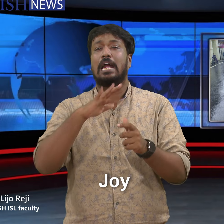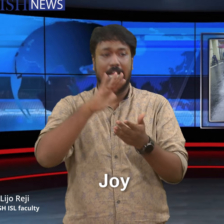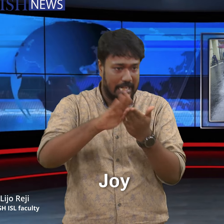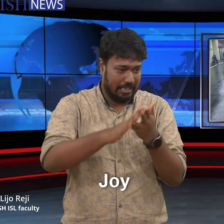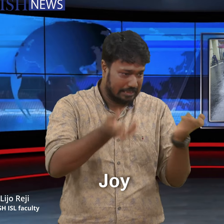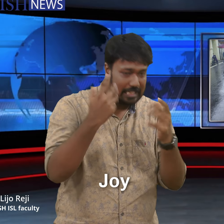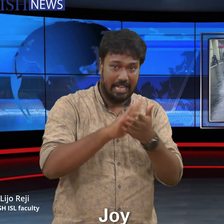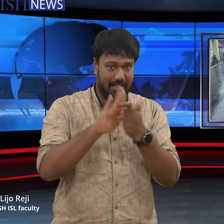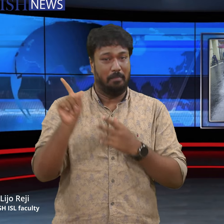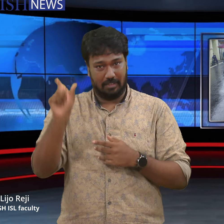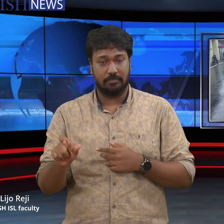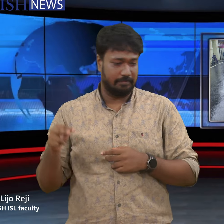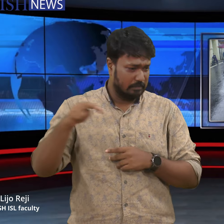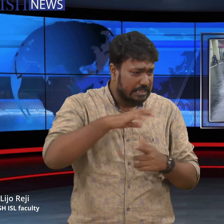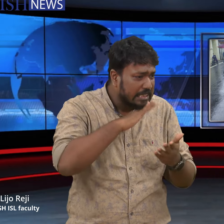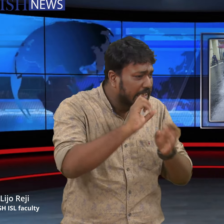body was recovered on July 15 morning.